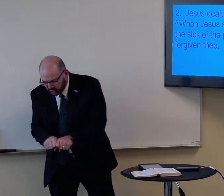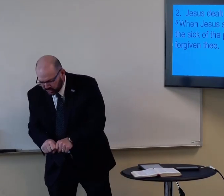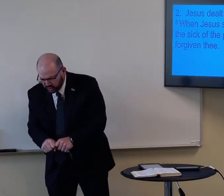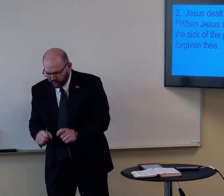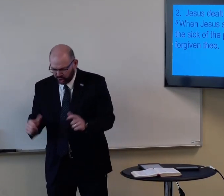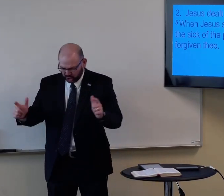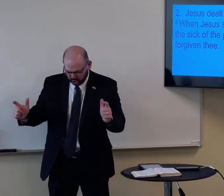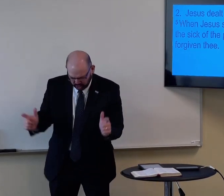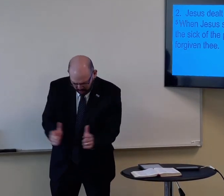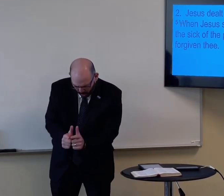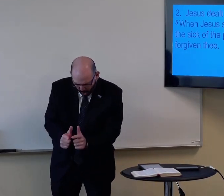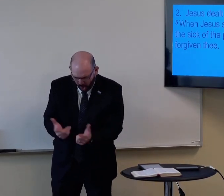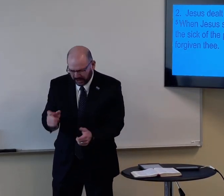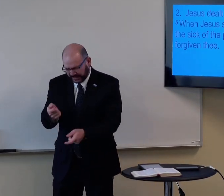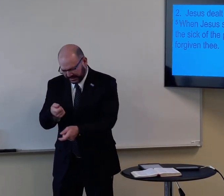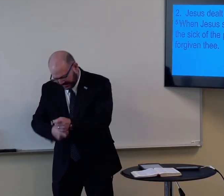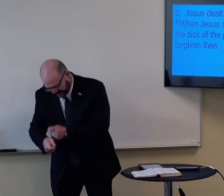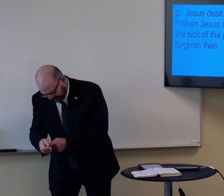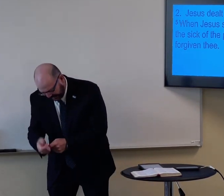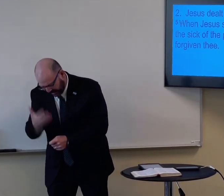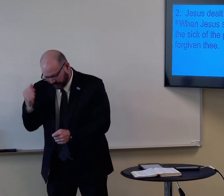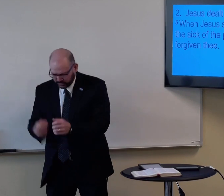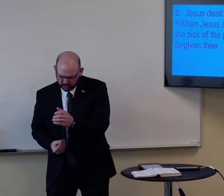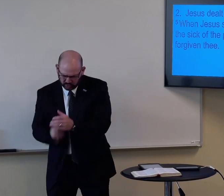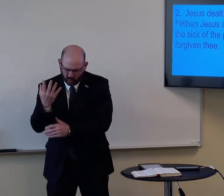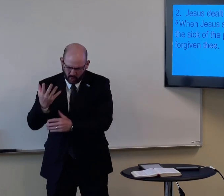get them shoes, get them the right size,